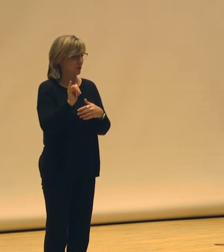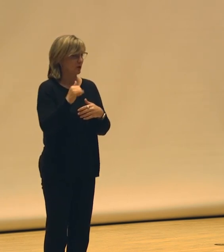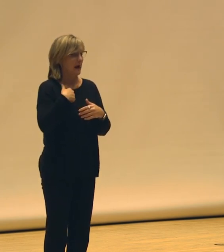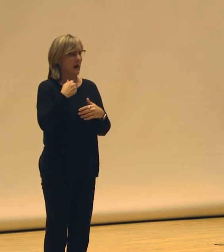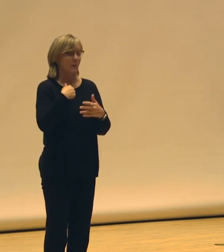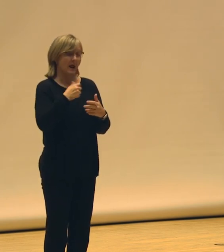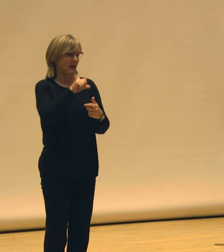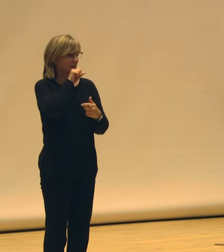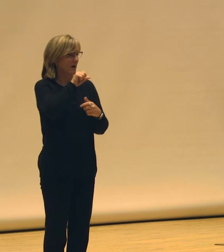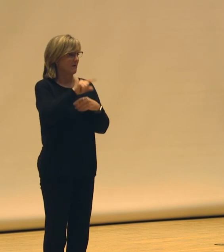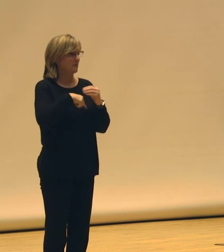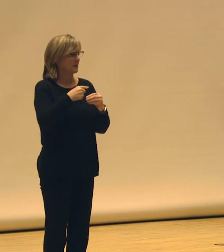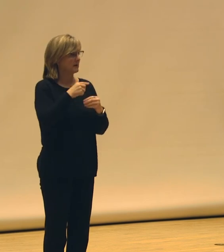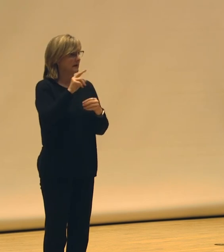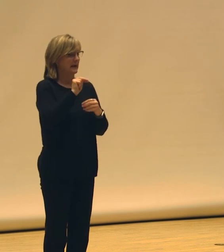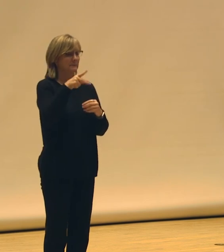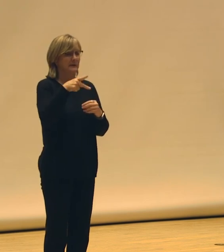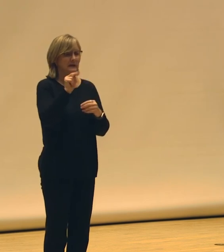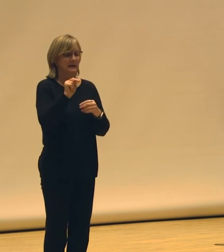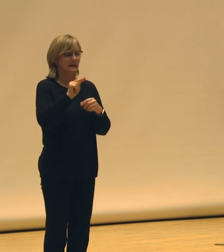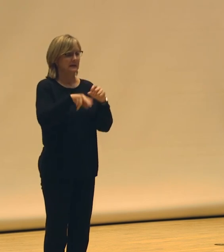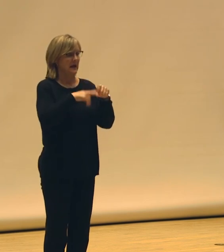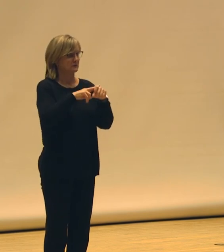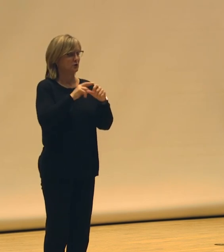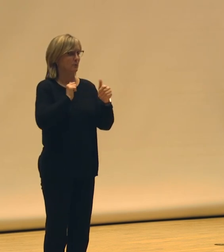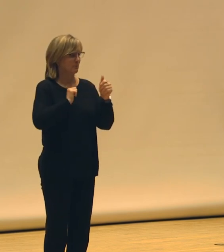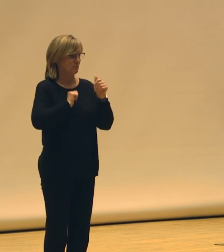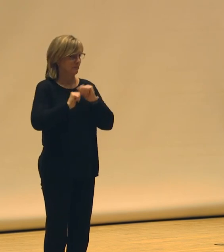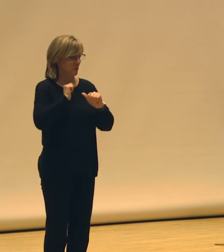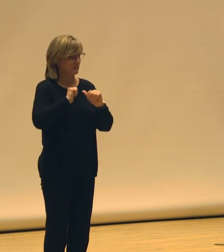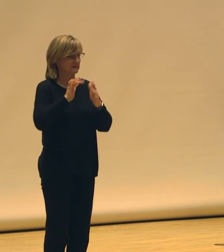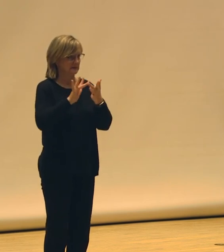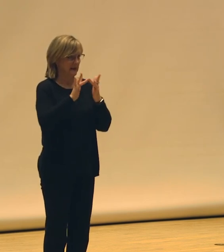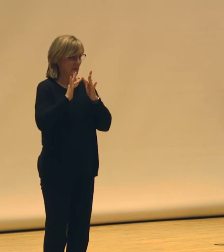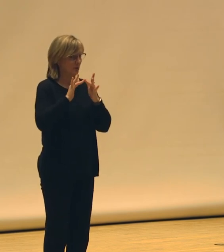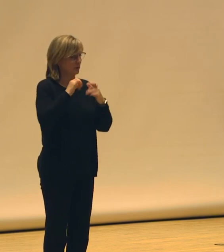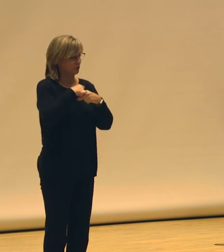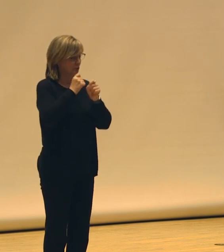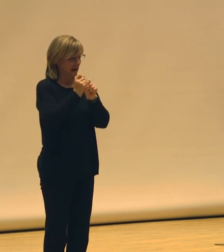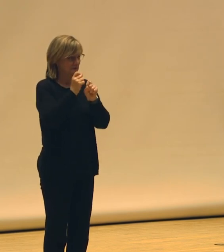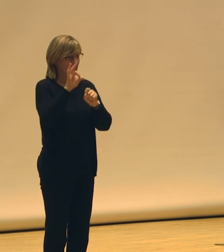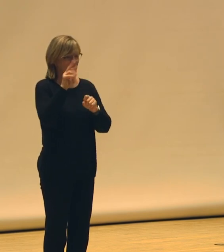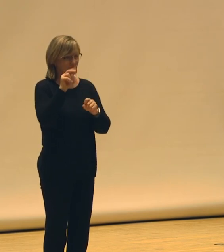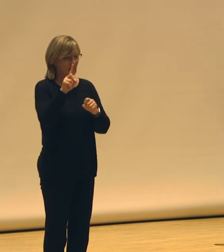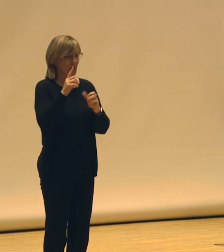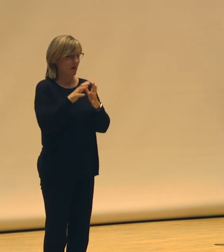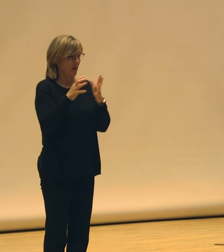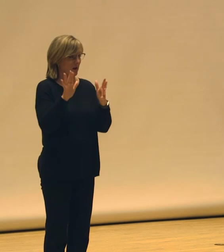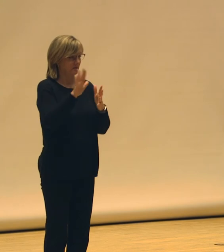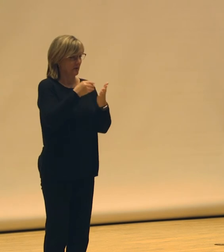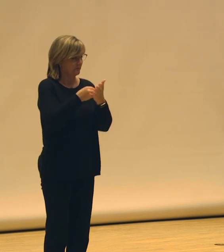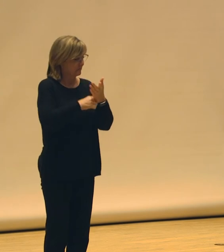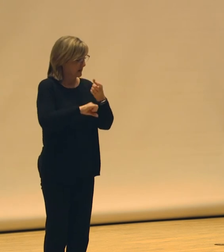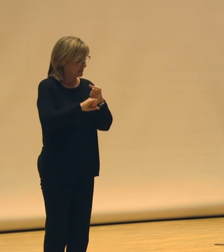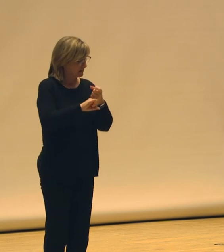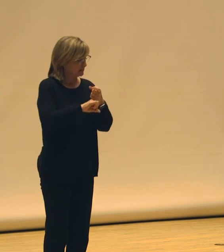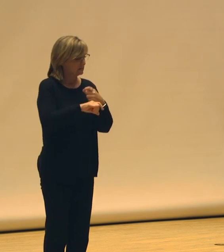What I love about NPN, National Performance Network's creation fund, and a lot of their funding is, they're